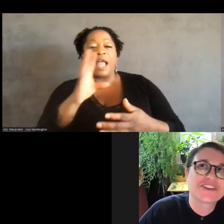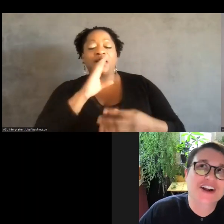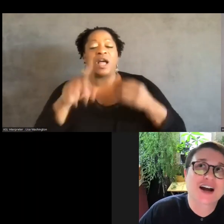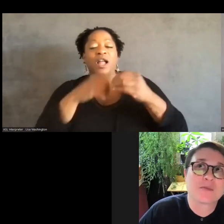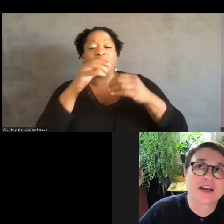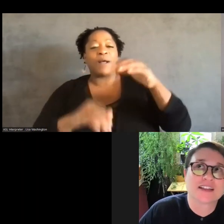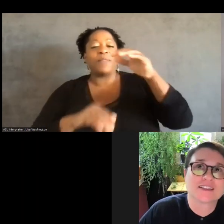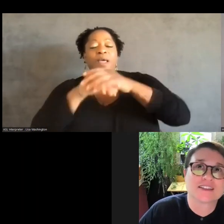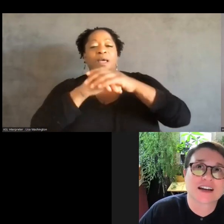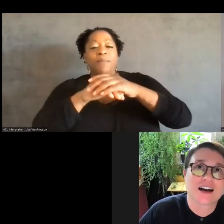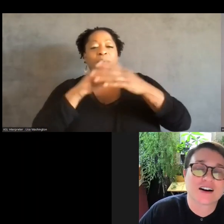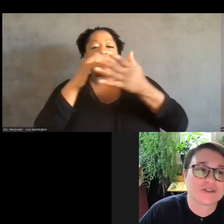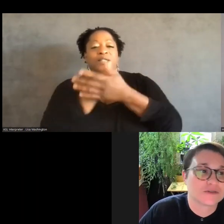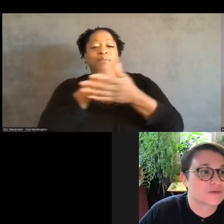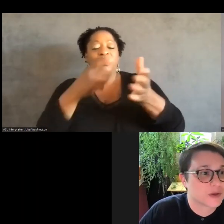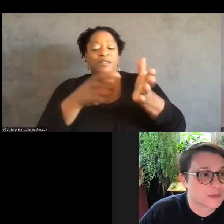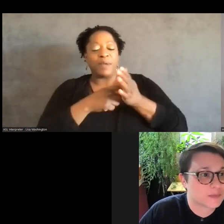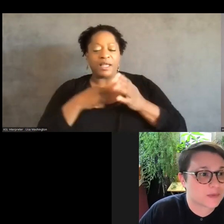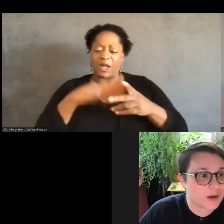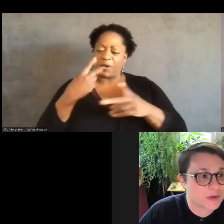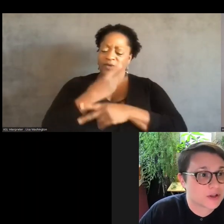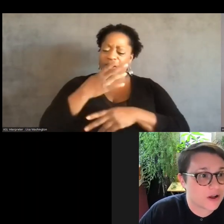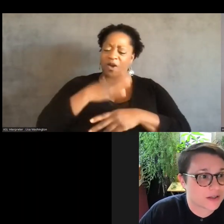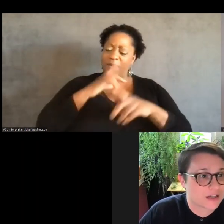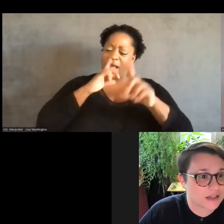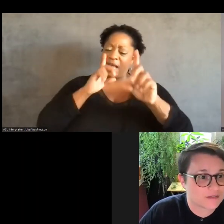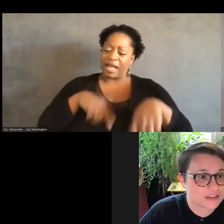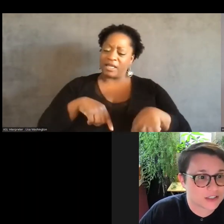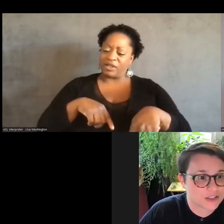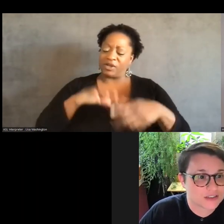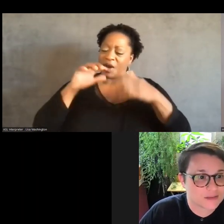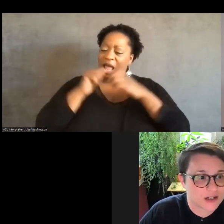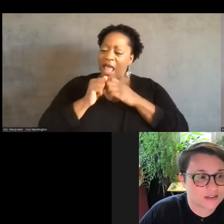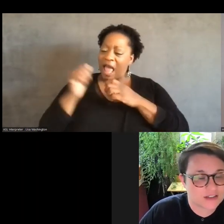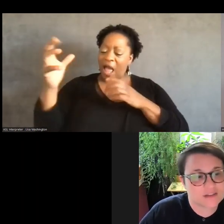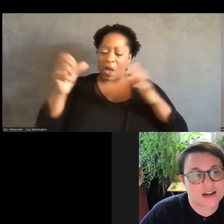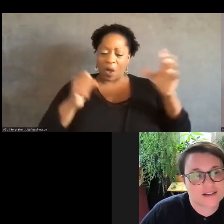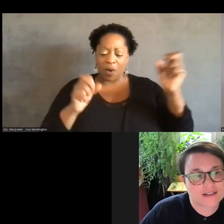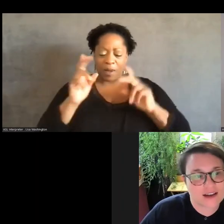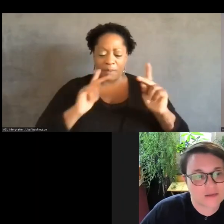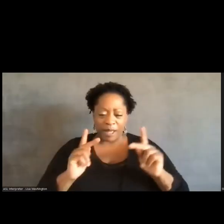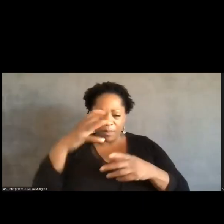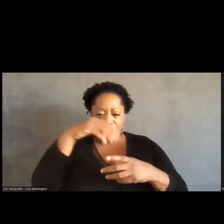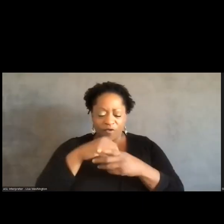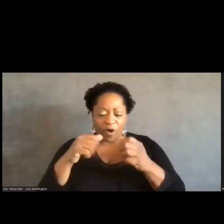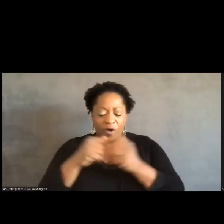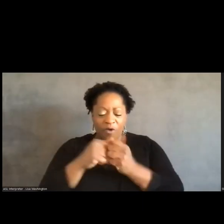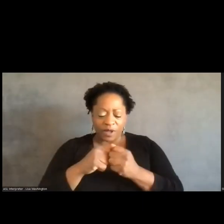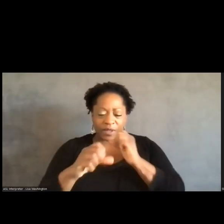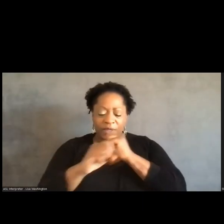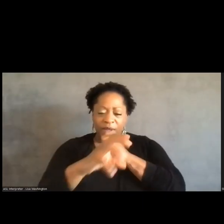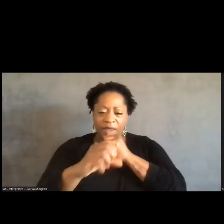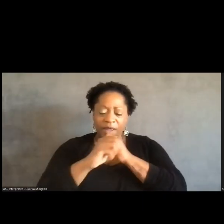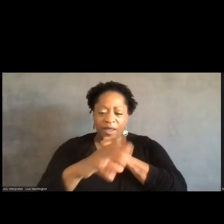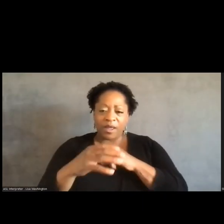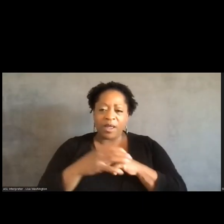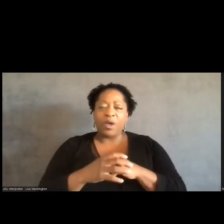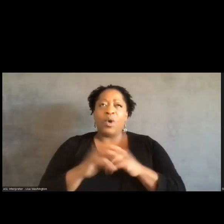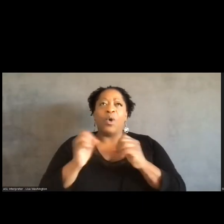still figuring out my answer to how we've brought people along and had conversations about, if not abolition explicitly,